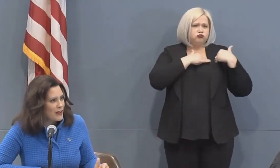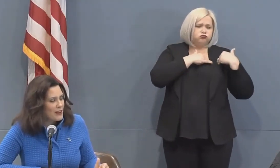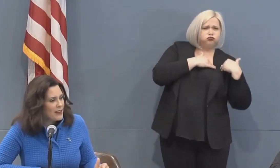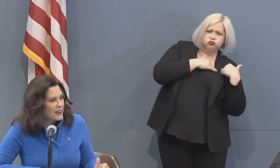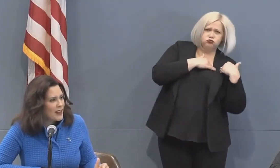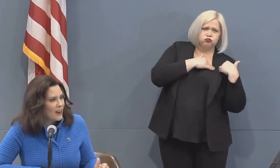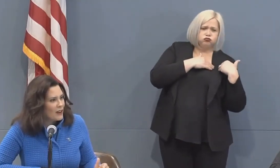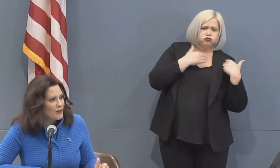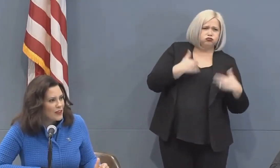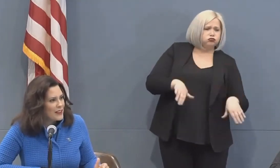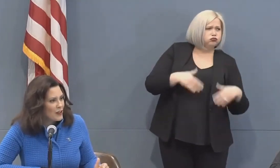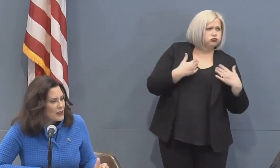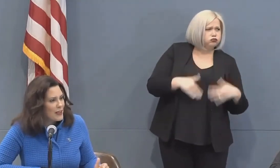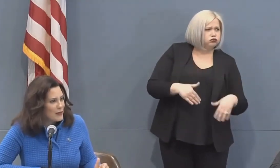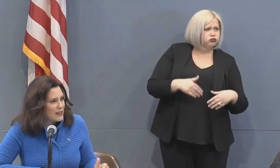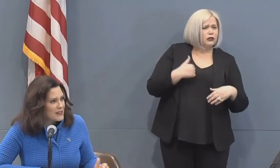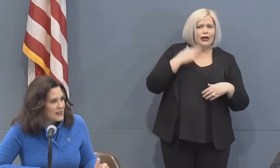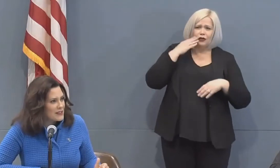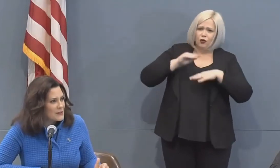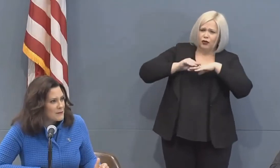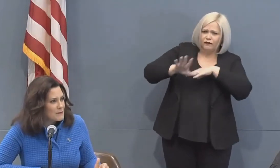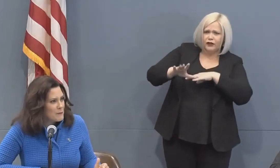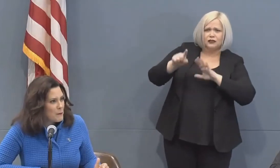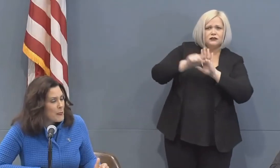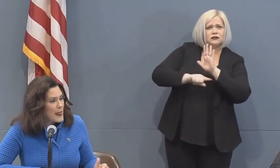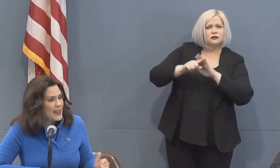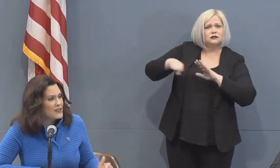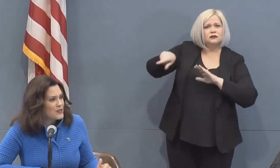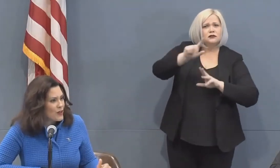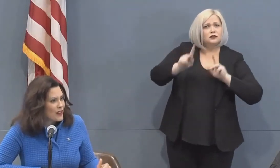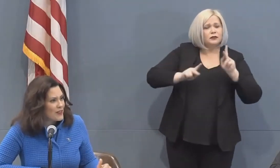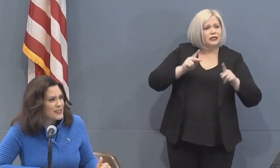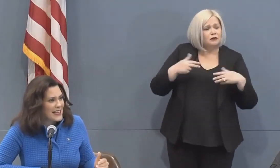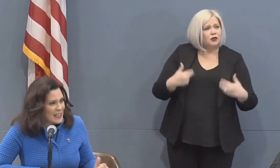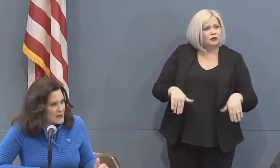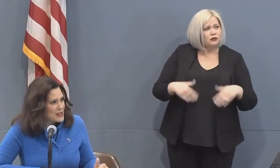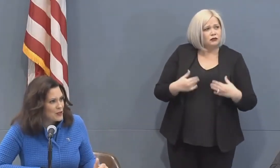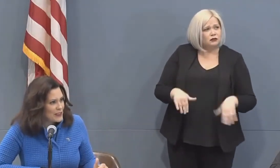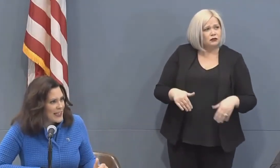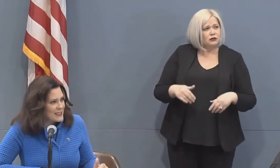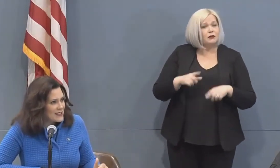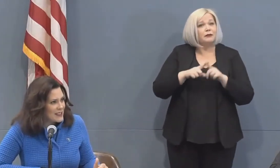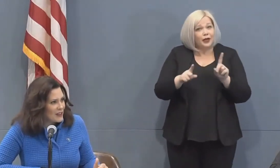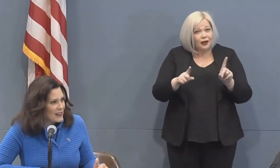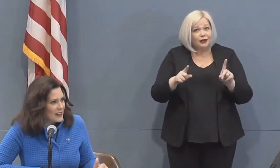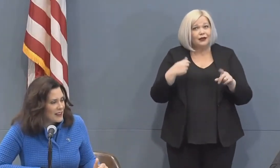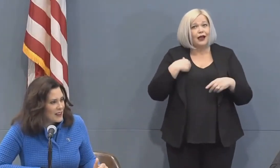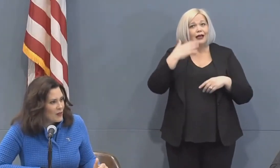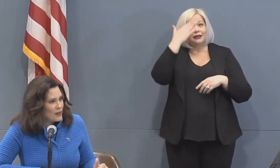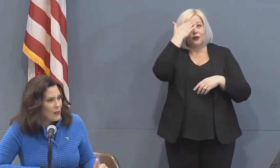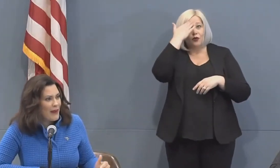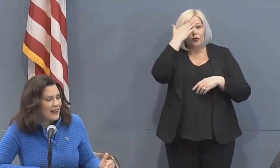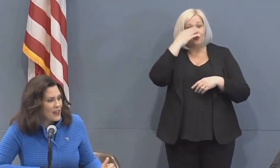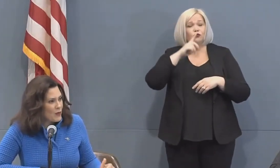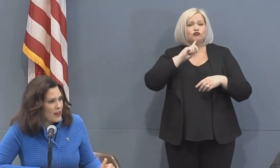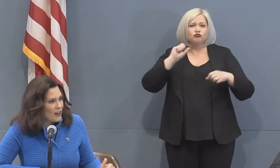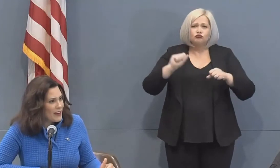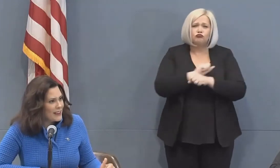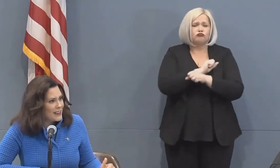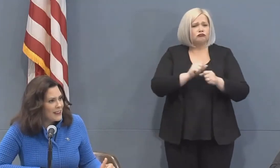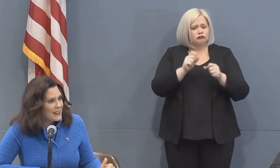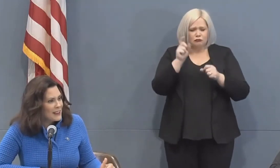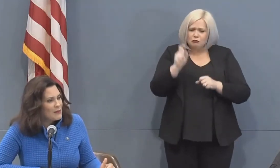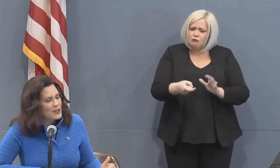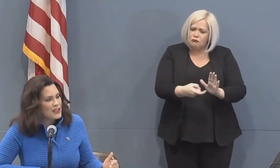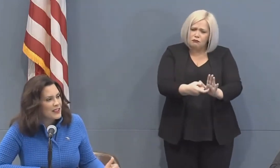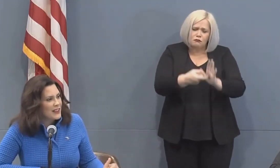people that are really hurting because of this I also know that it was absolutely necessary with the path that we are